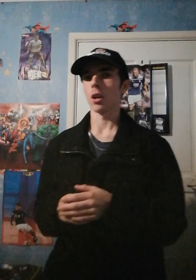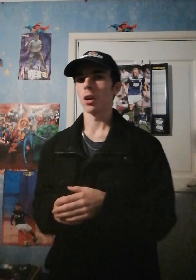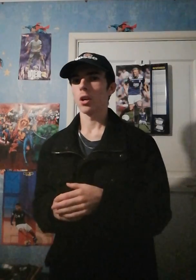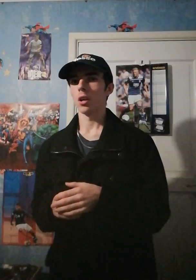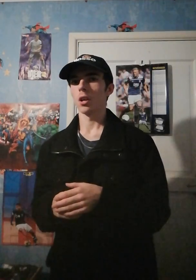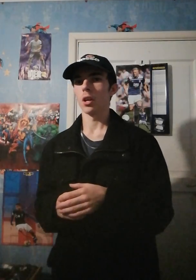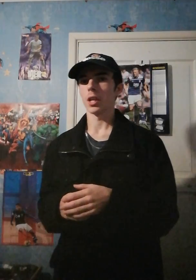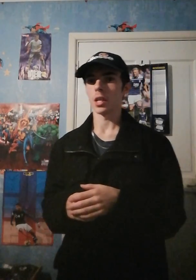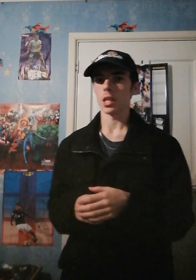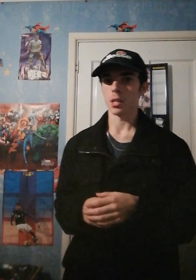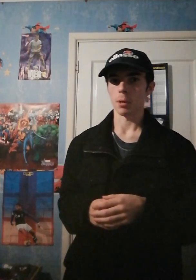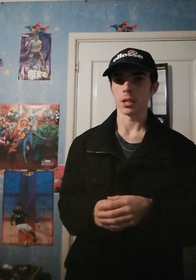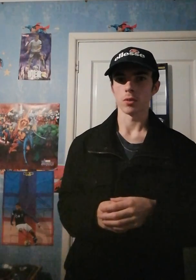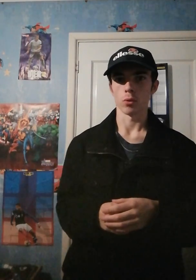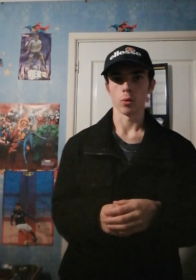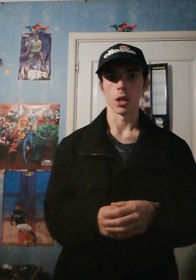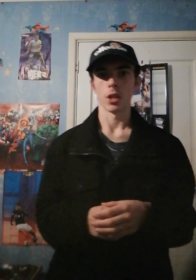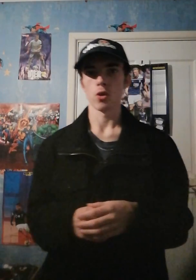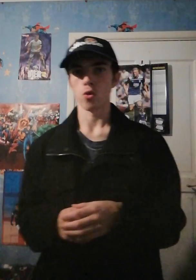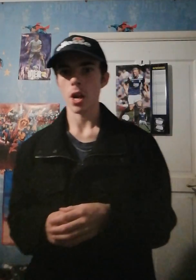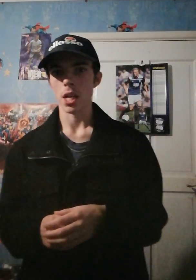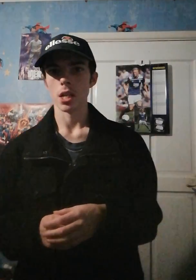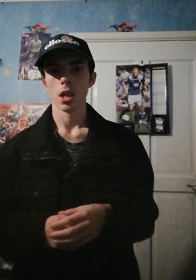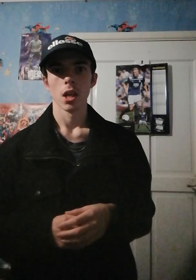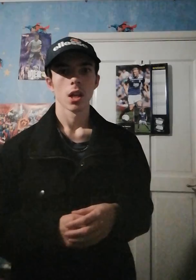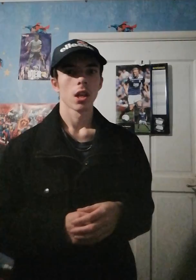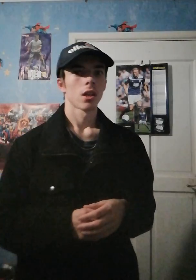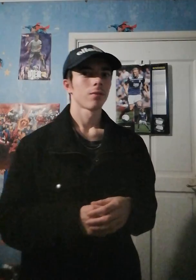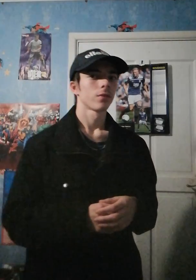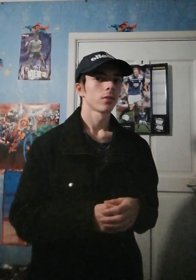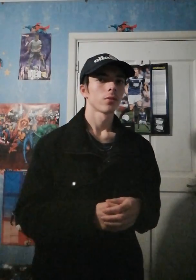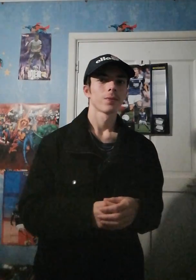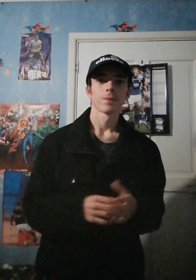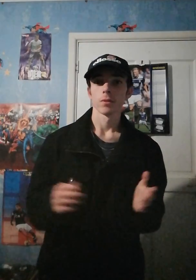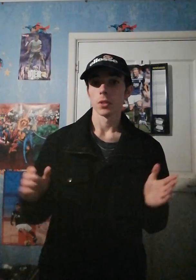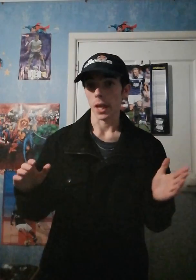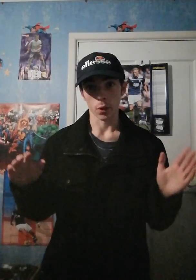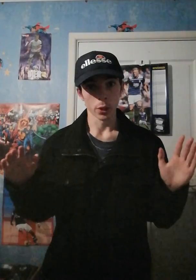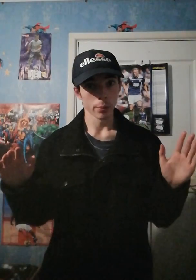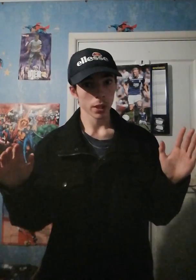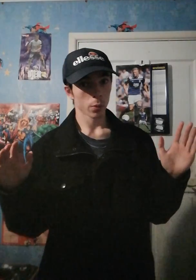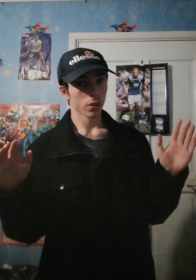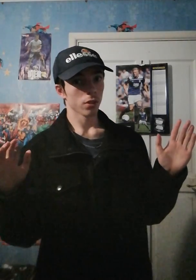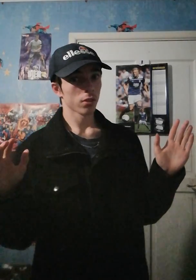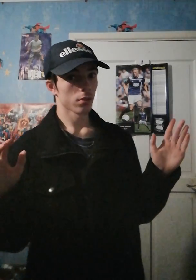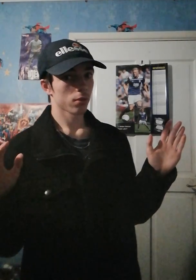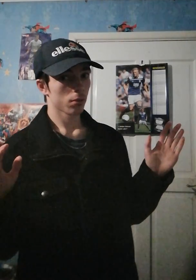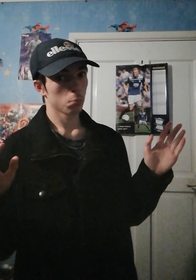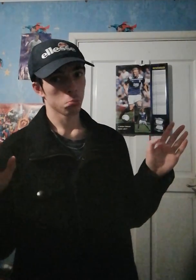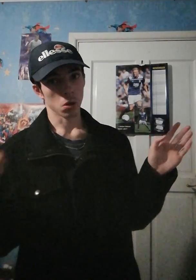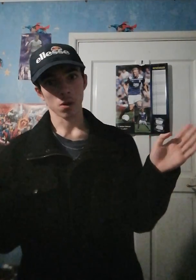he demands for a trade, it could just be a coincidence. But